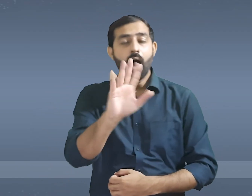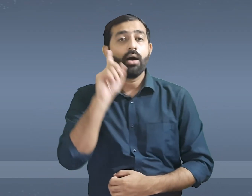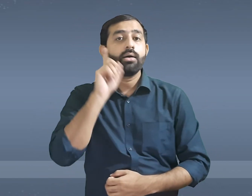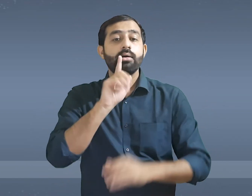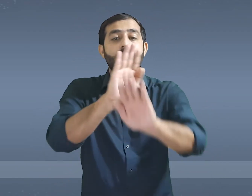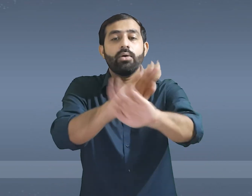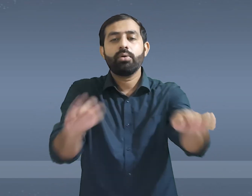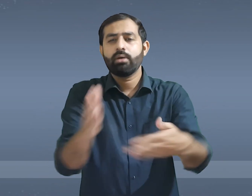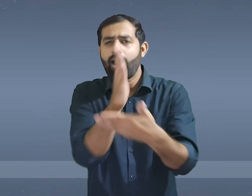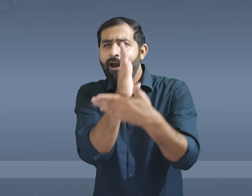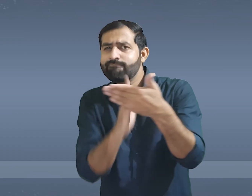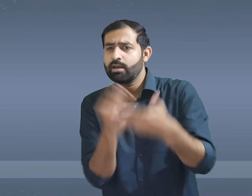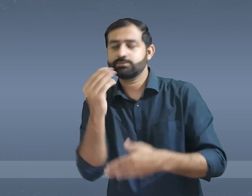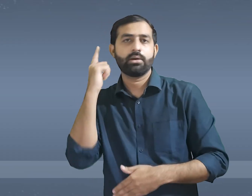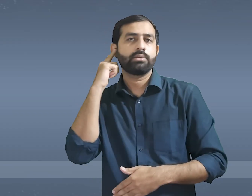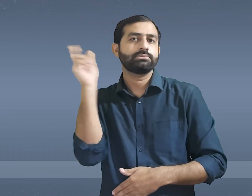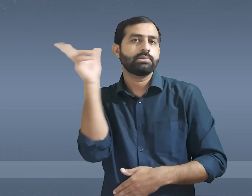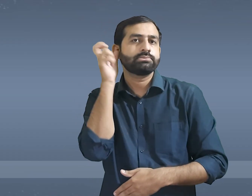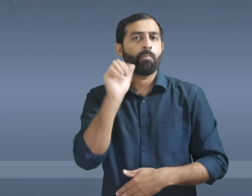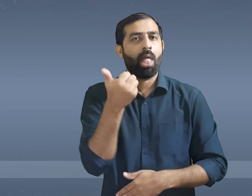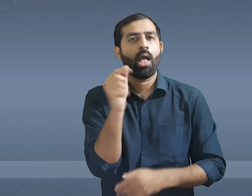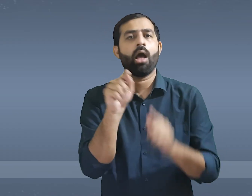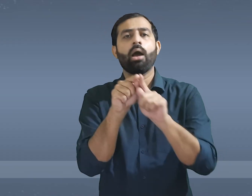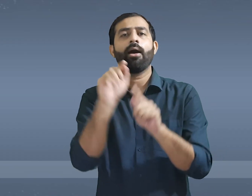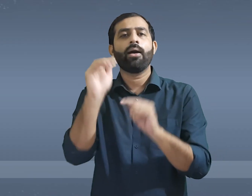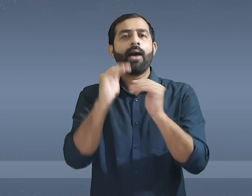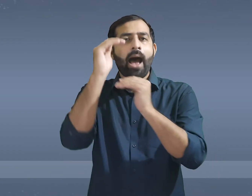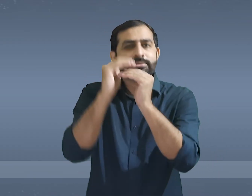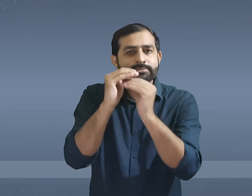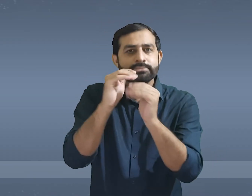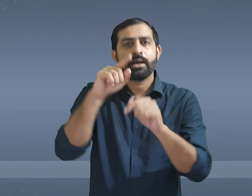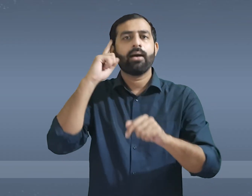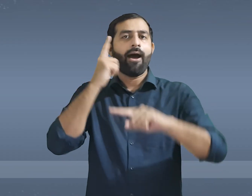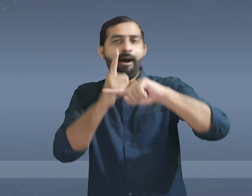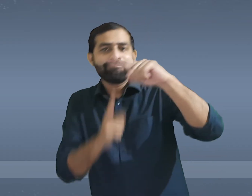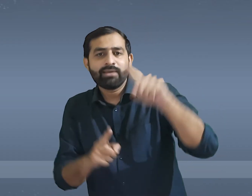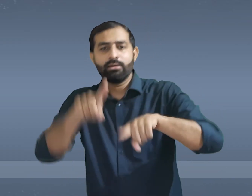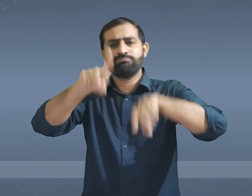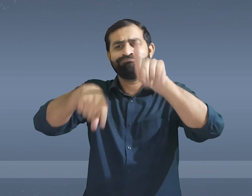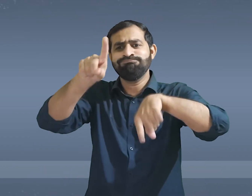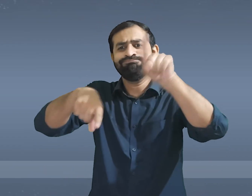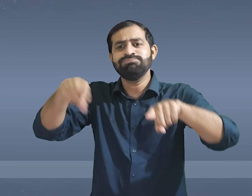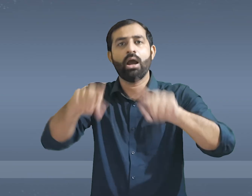another. Because there are few deaf students who can partially hear. They have mild hearing loss or they are hard of hearing.